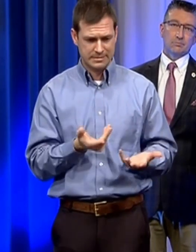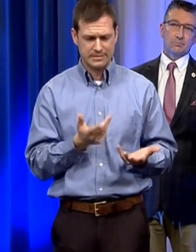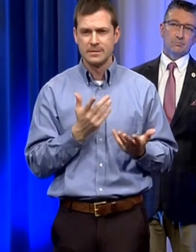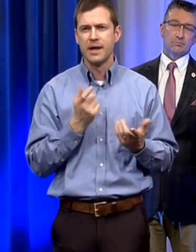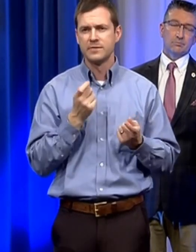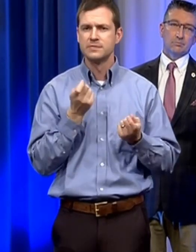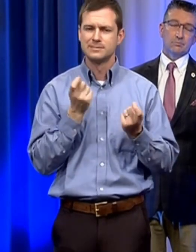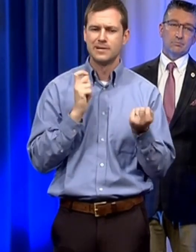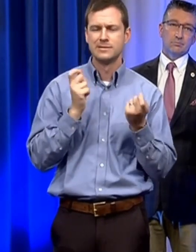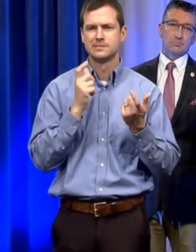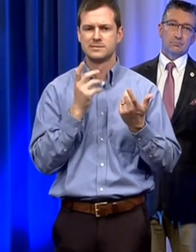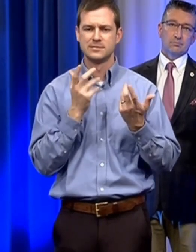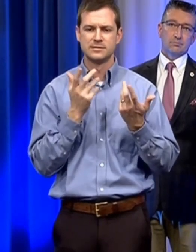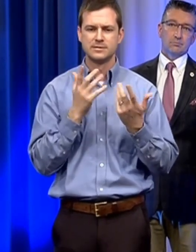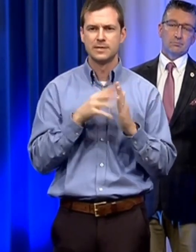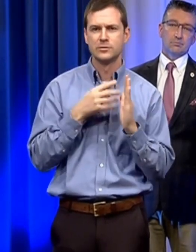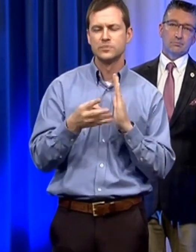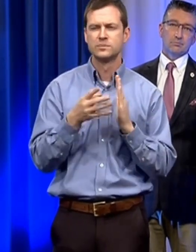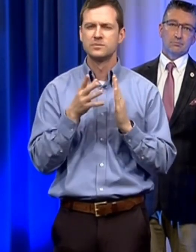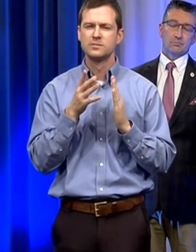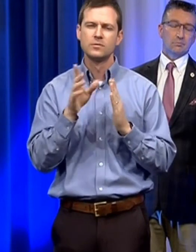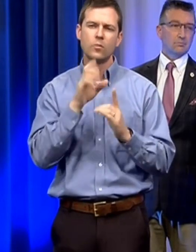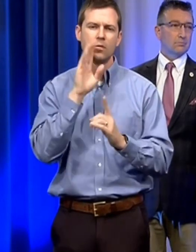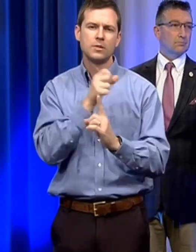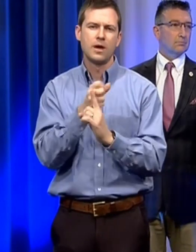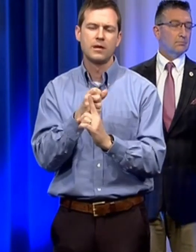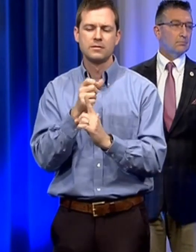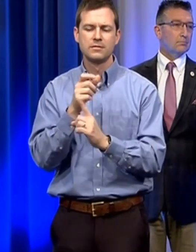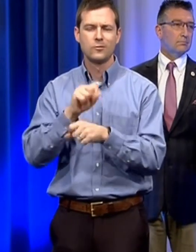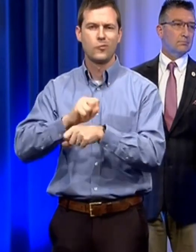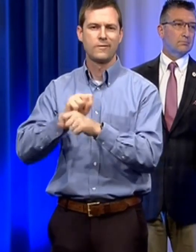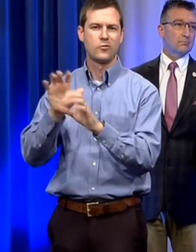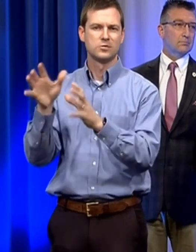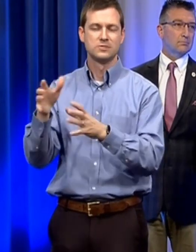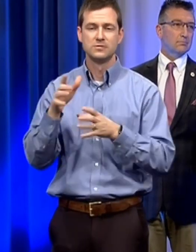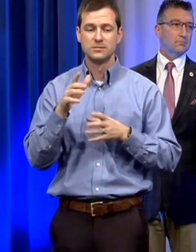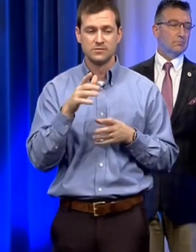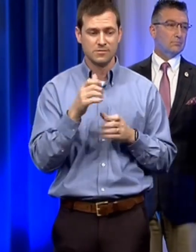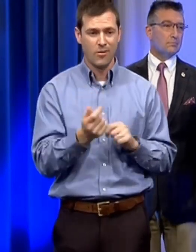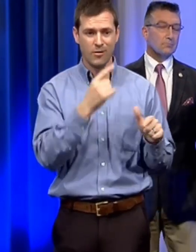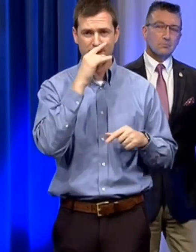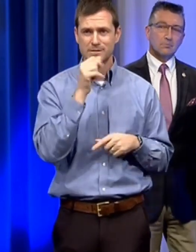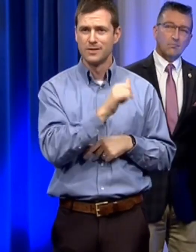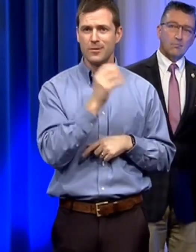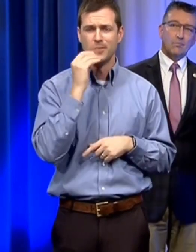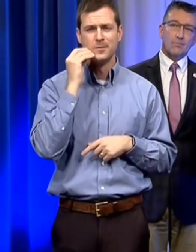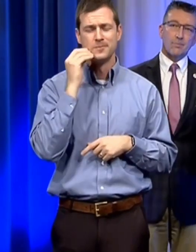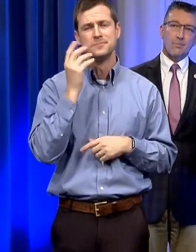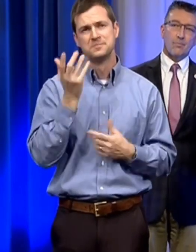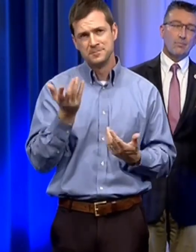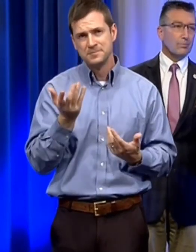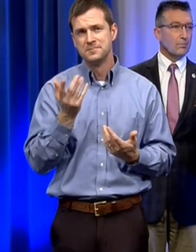make changes and so obviously their uh effects on workforce when when kids all have to stay home um and when you look at all those things on